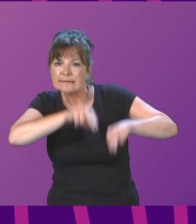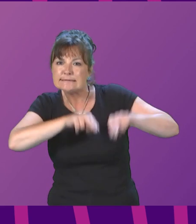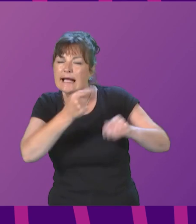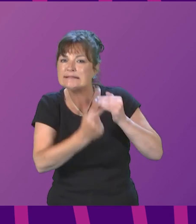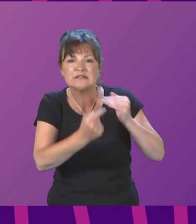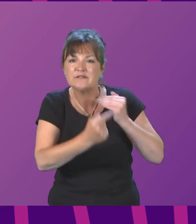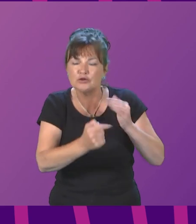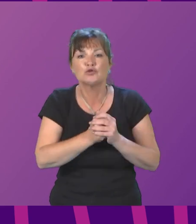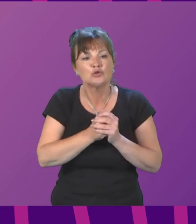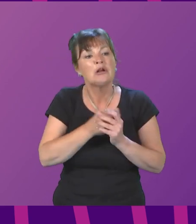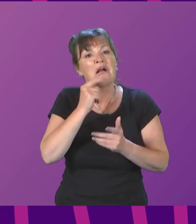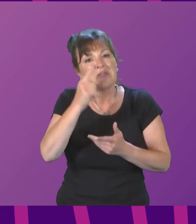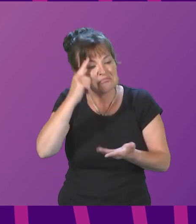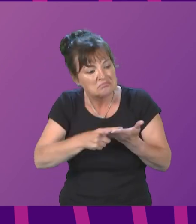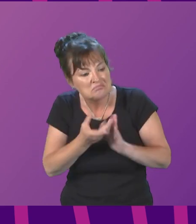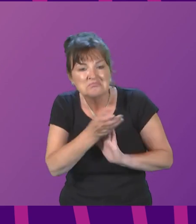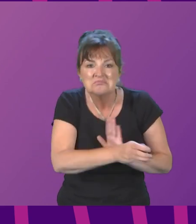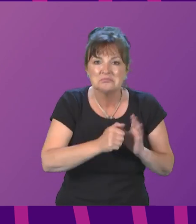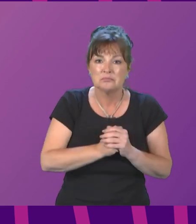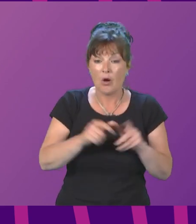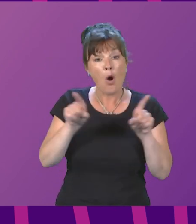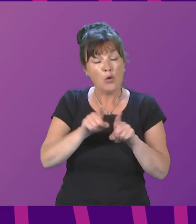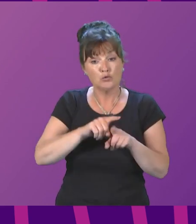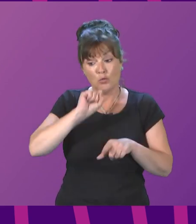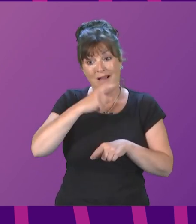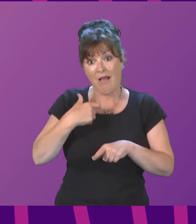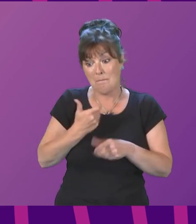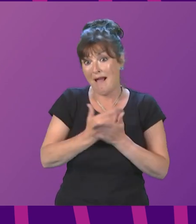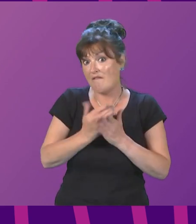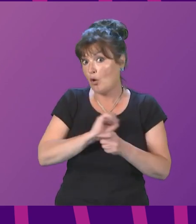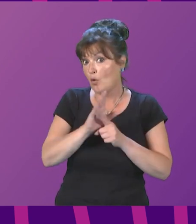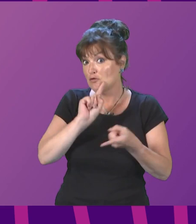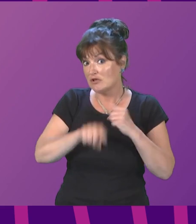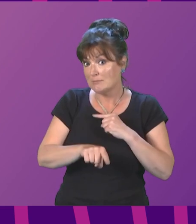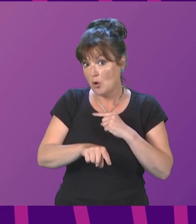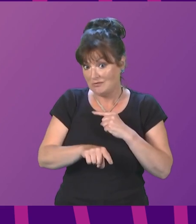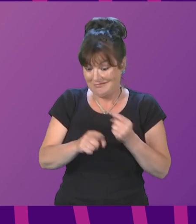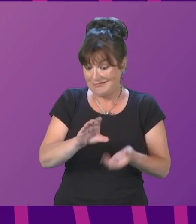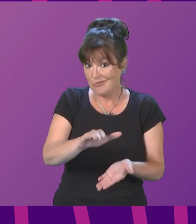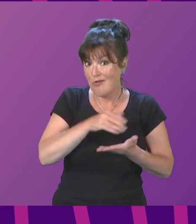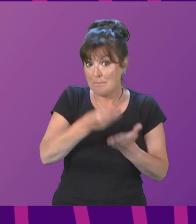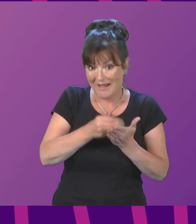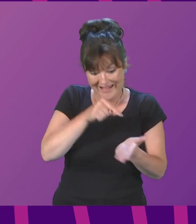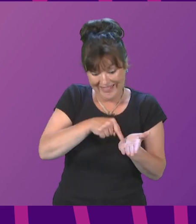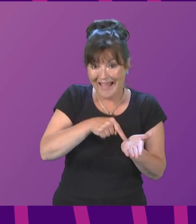the tenant grant fund introduced as part of our COVID response, so that it can provide help for those struggling to pay rent